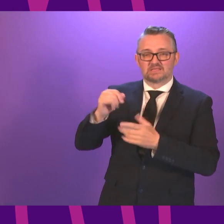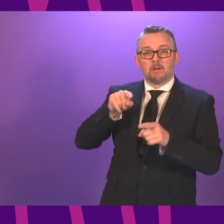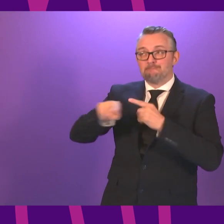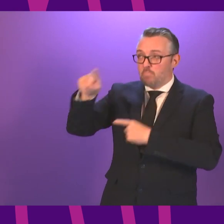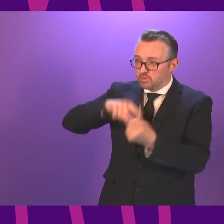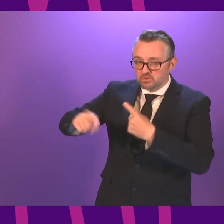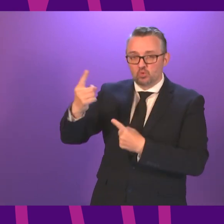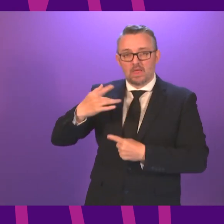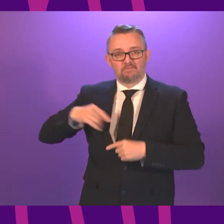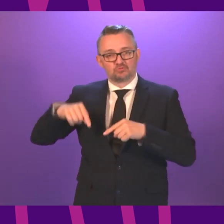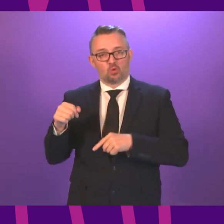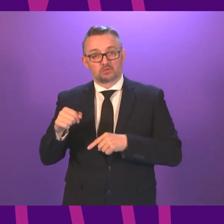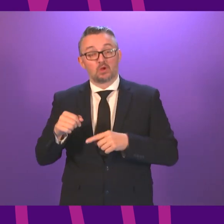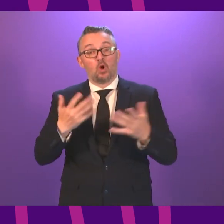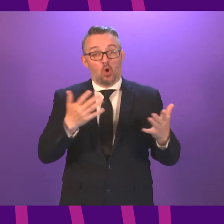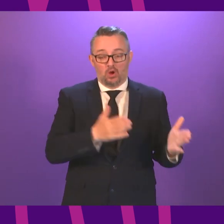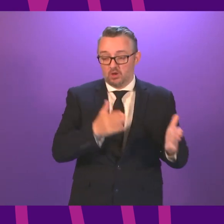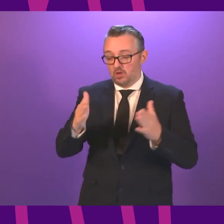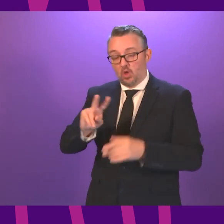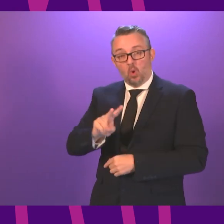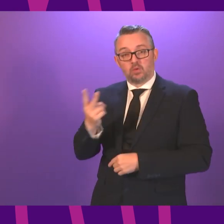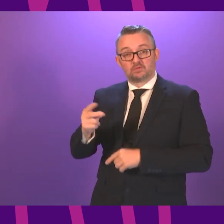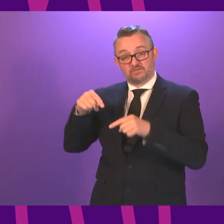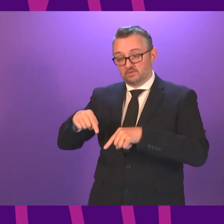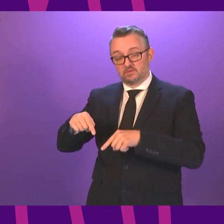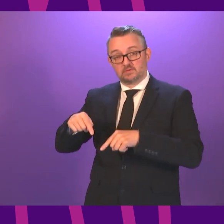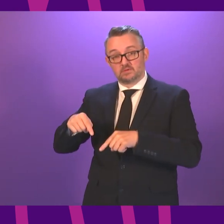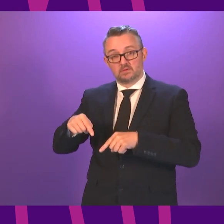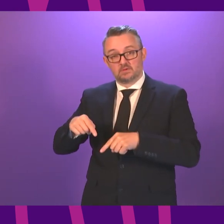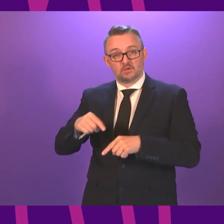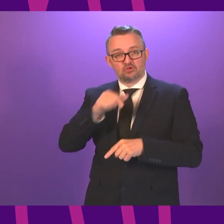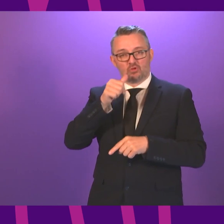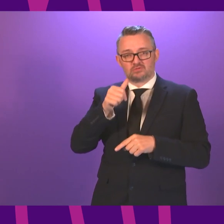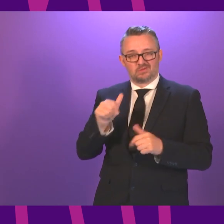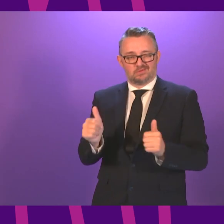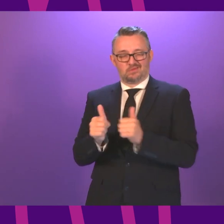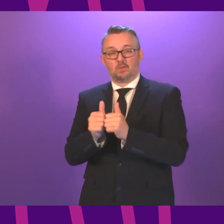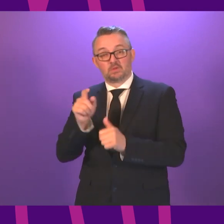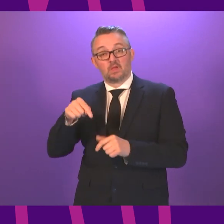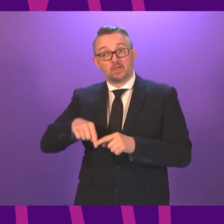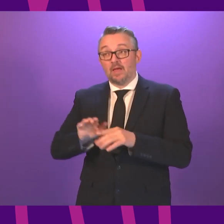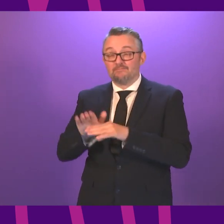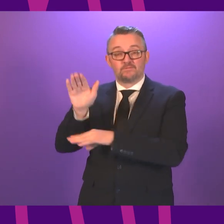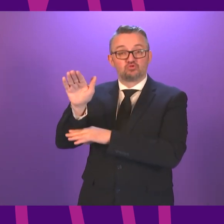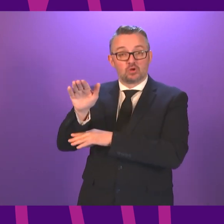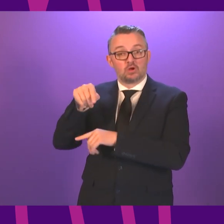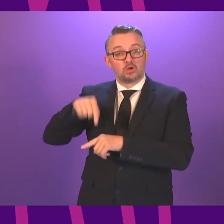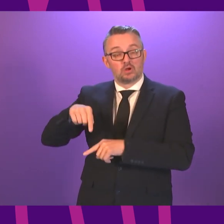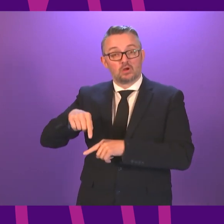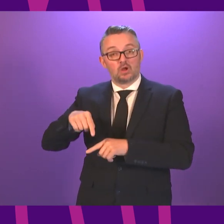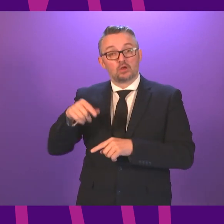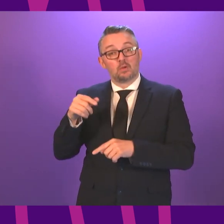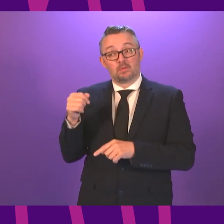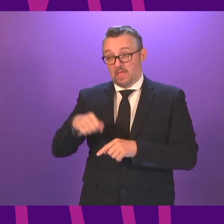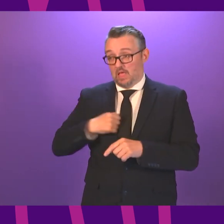people who live here. Or there is the alternative. Not a panacea, but a future in which this Parliament has the full range